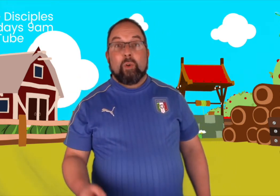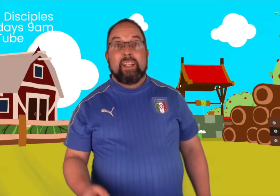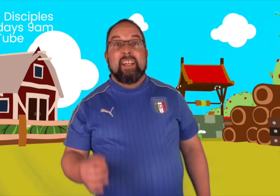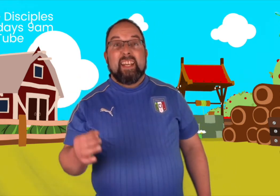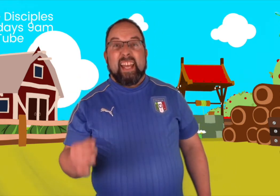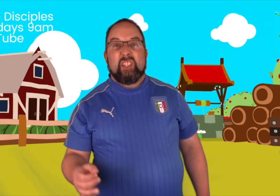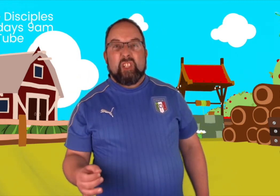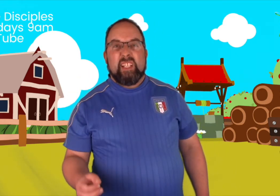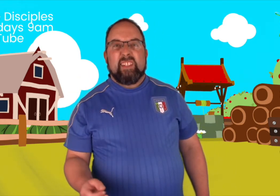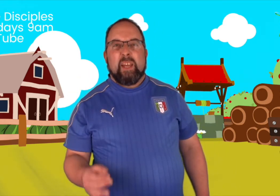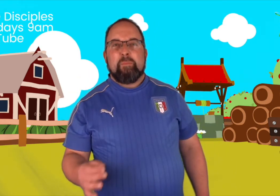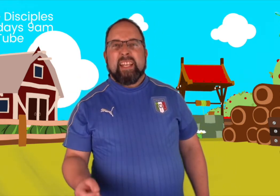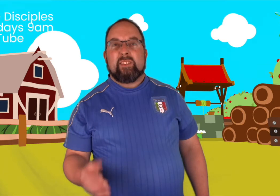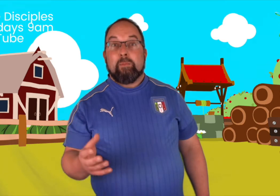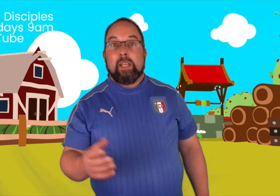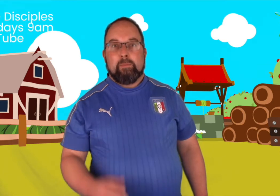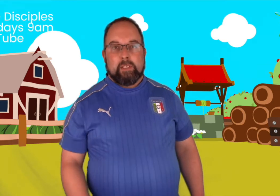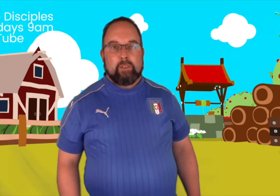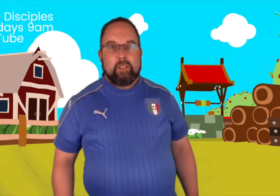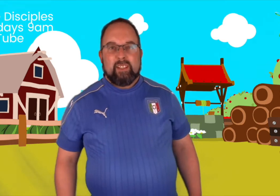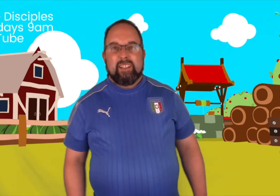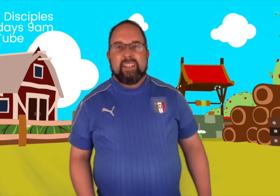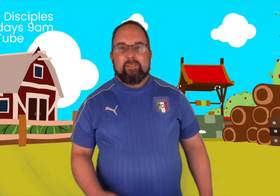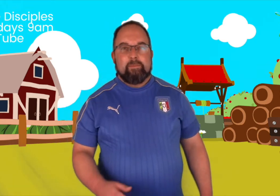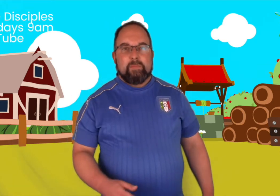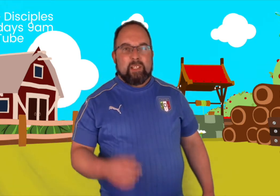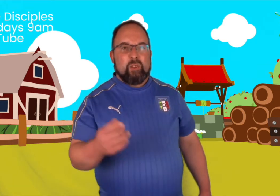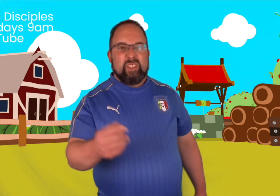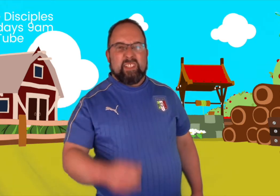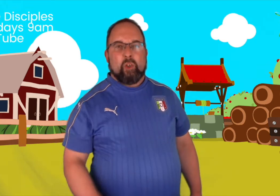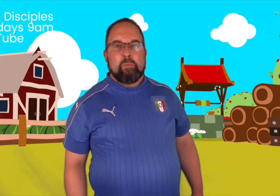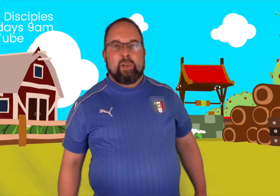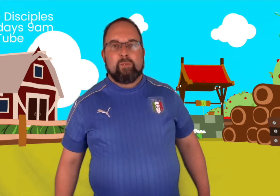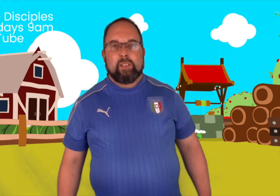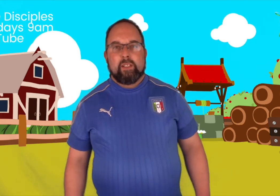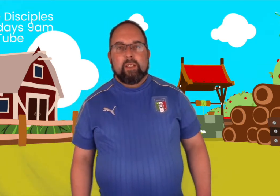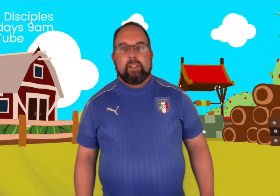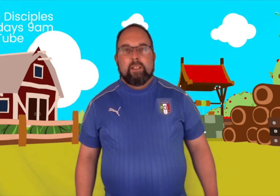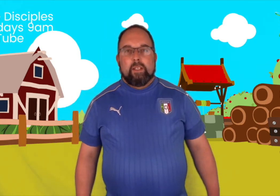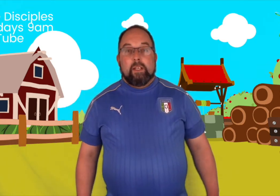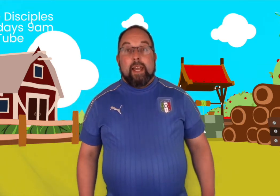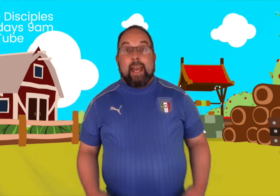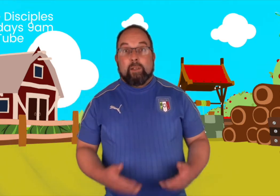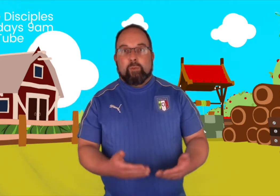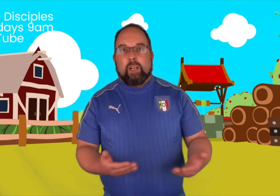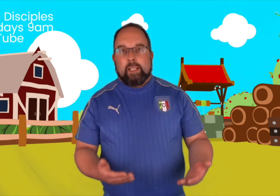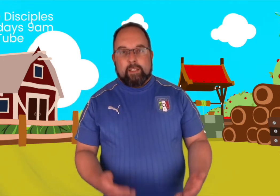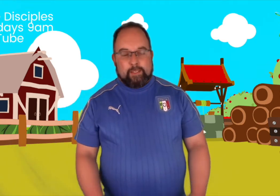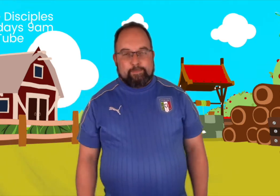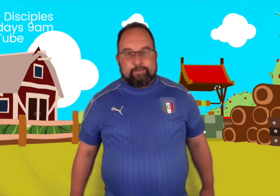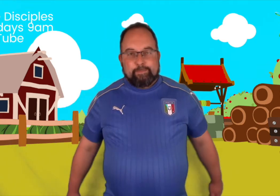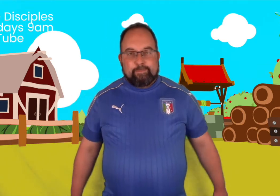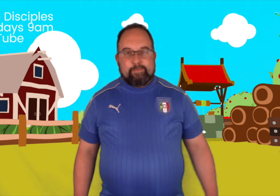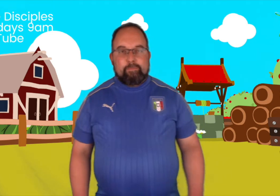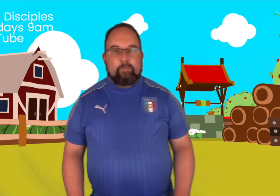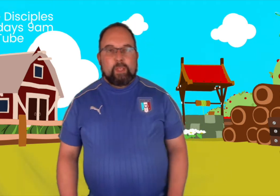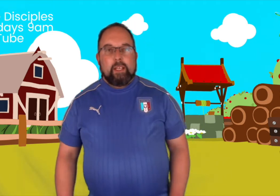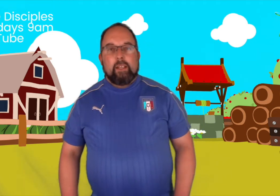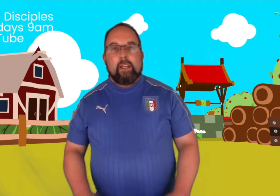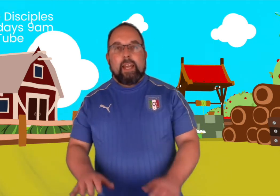and cheated and made some enemies, including his own brother. And now he was hiding. Anyway,